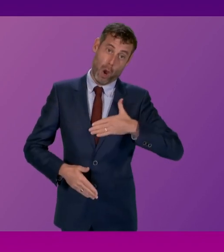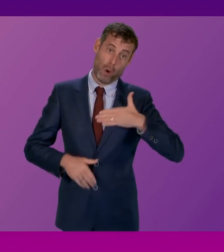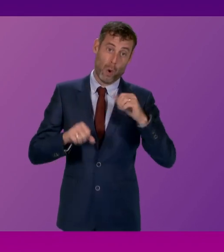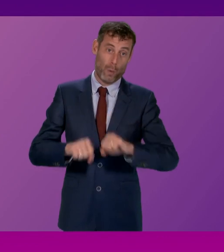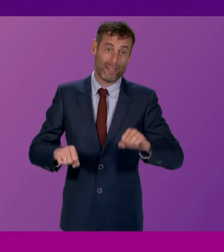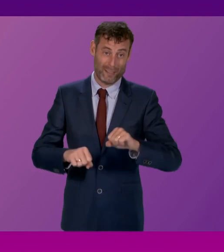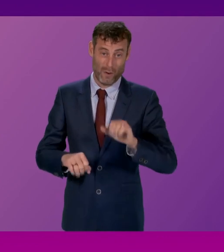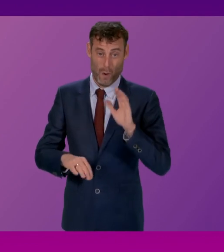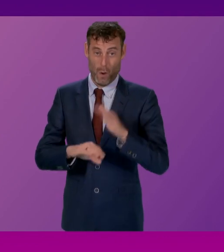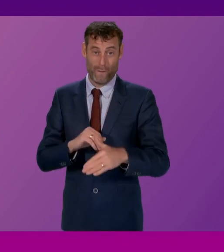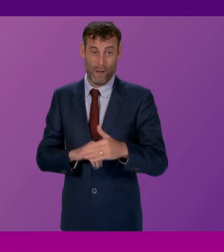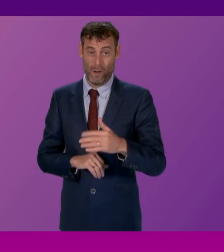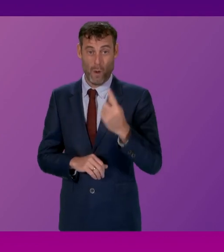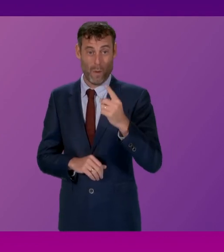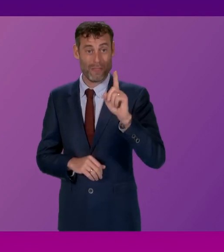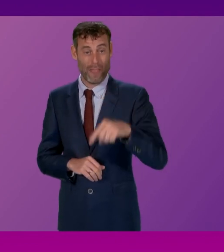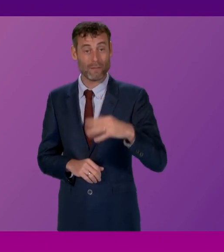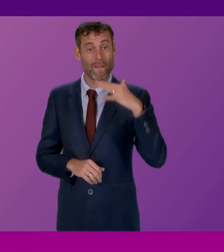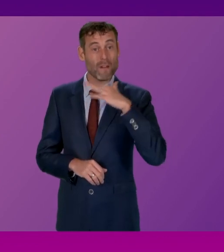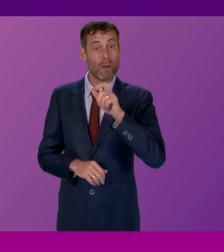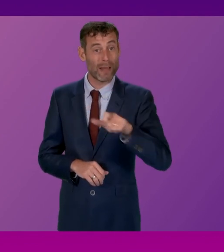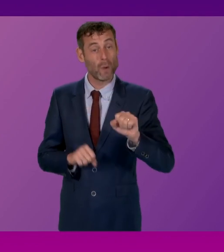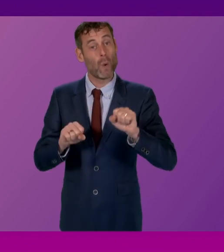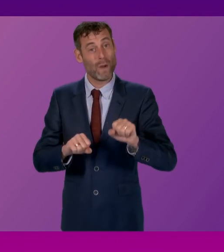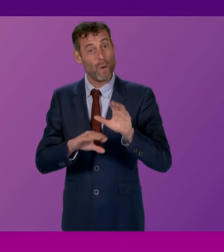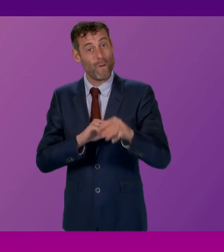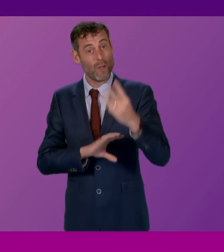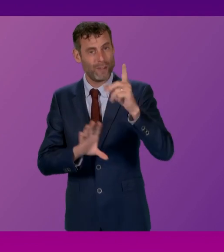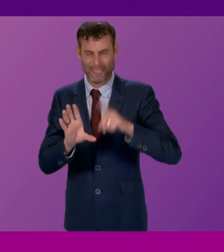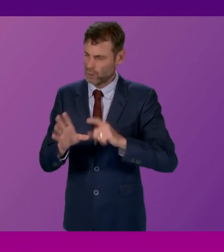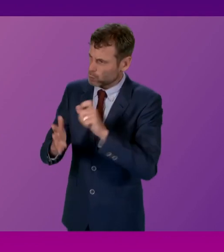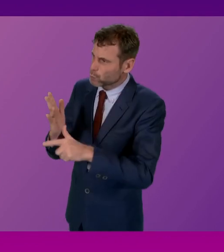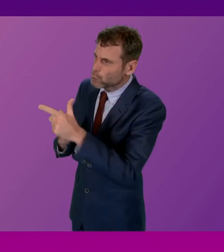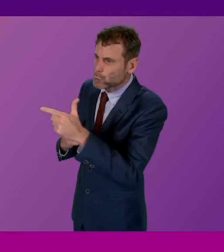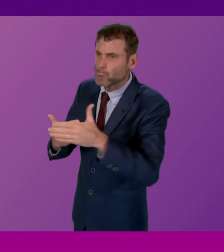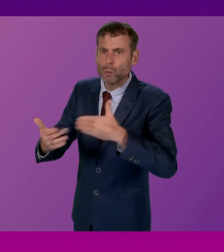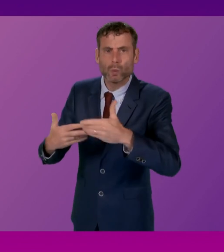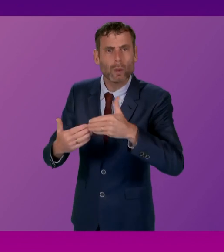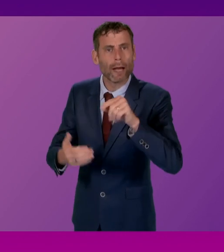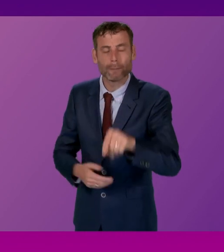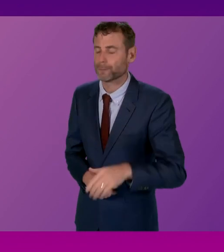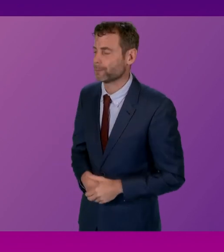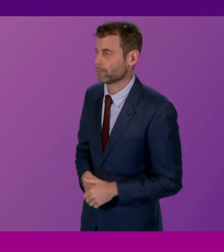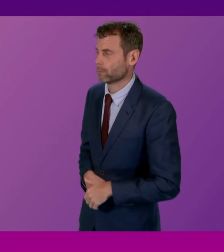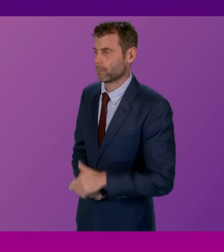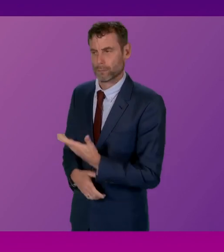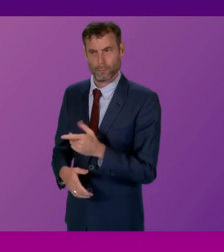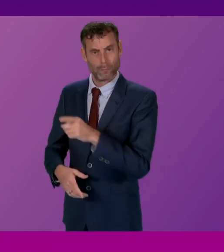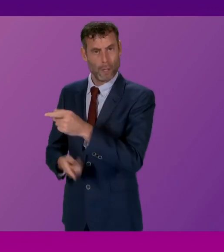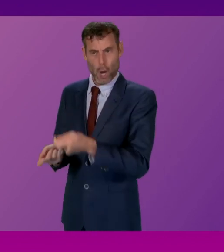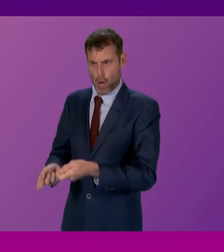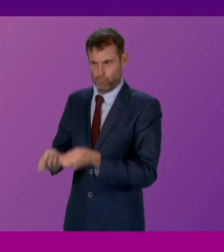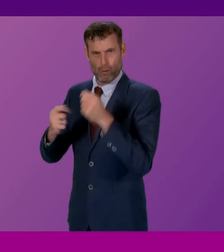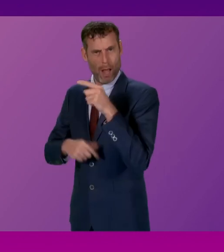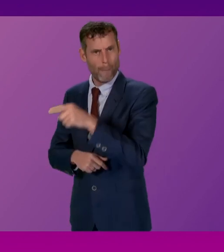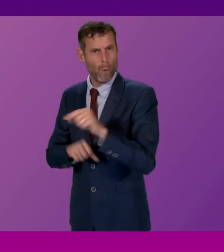have waited more than three years. First Minister. Well, excessively long waits are, of course, unacceptable. We're working hard to drive down